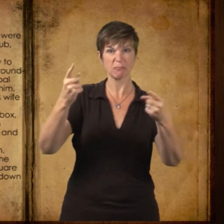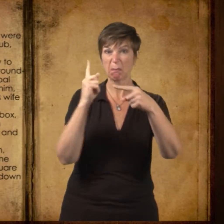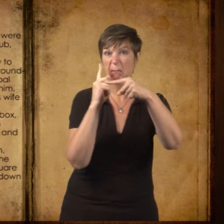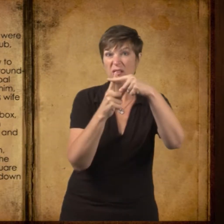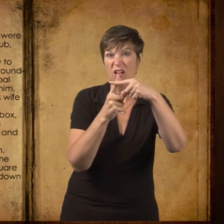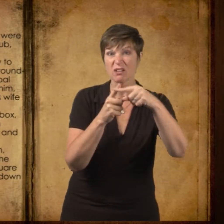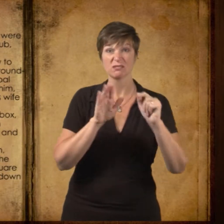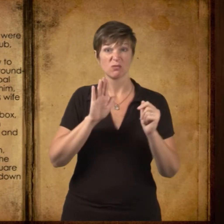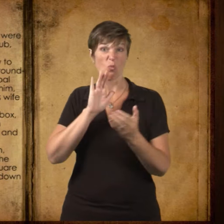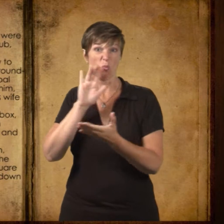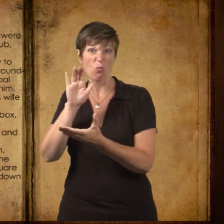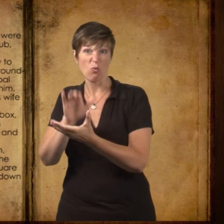scold.